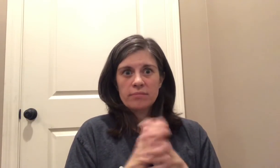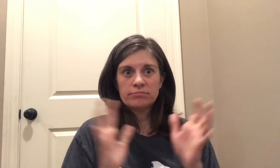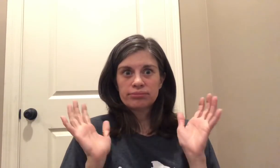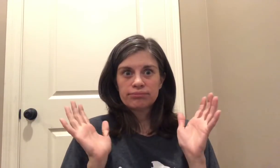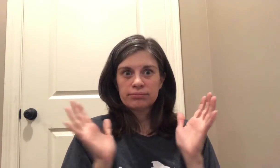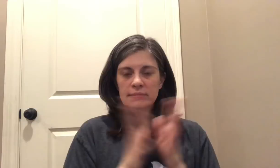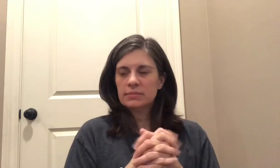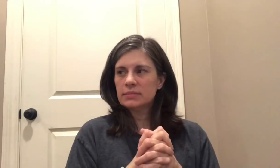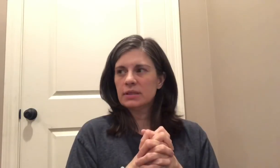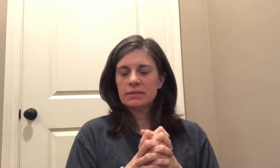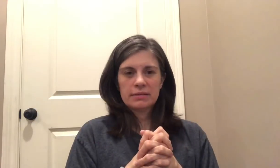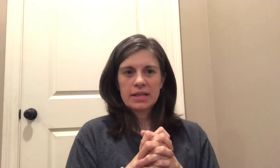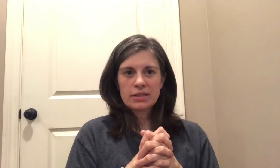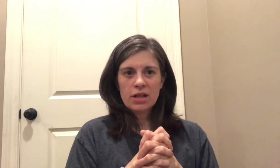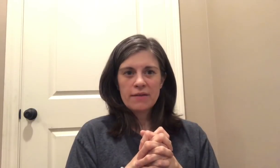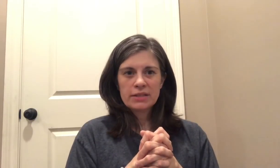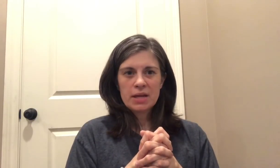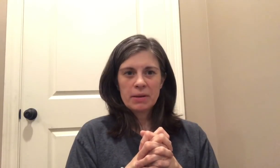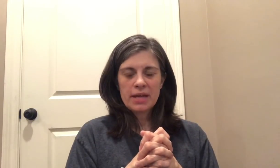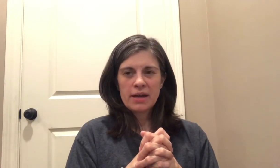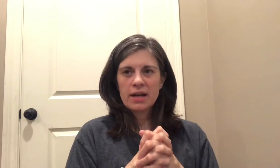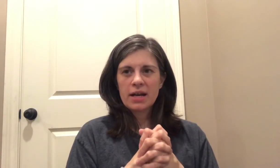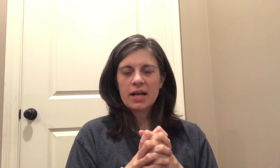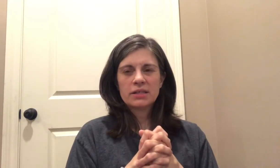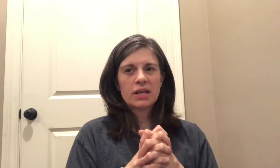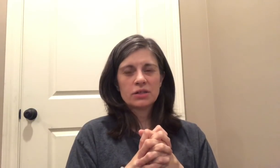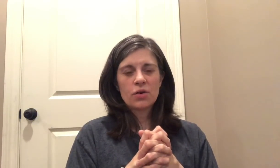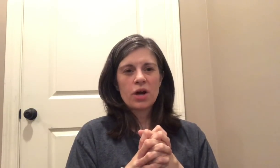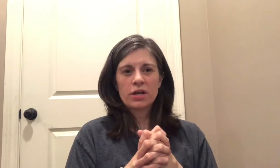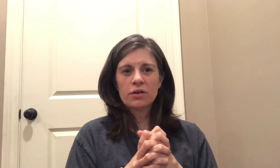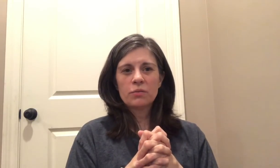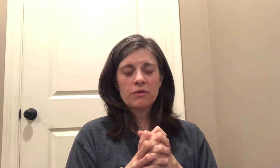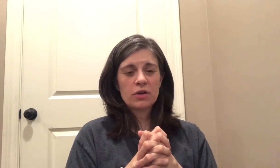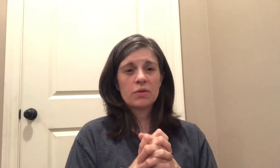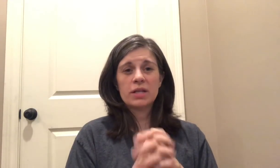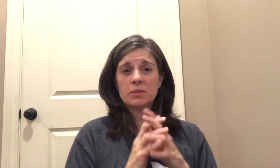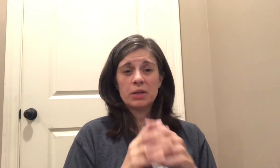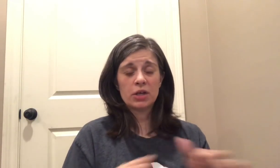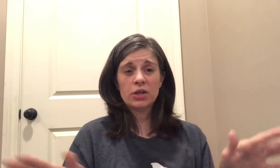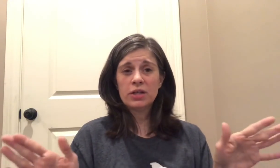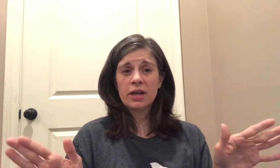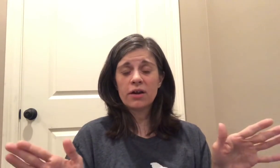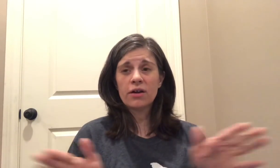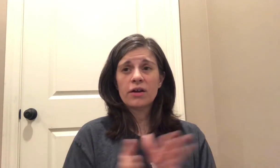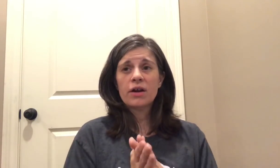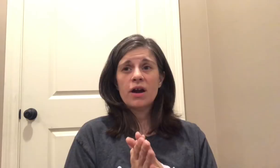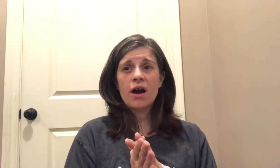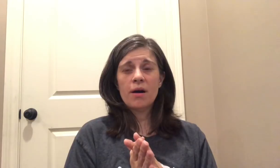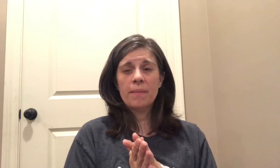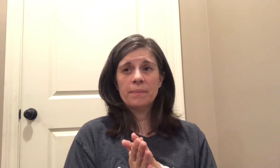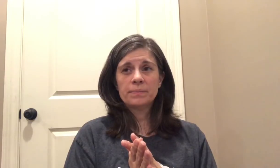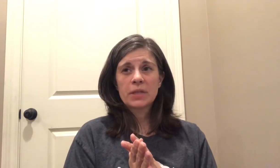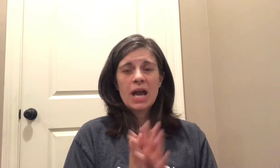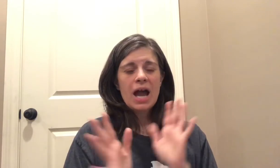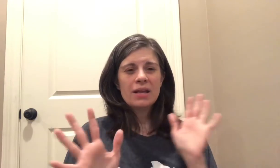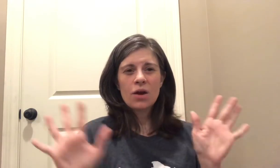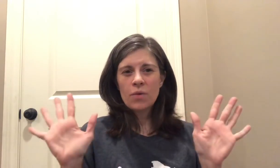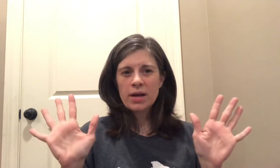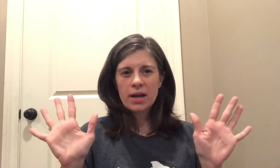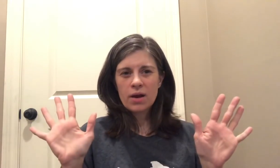that's all I have to say about that and I guess so our year in review it's been a good year um I know right now